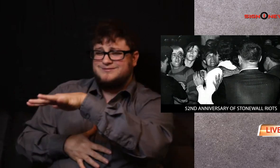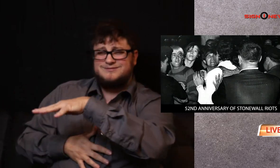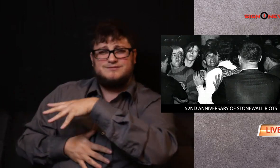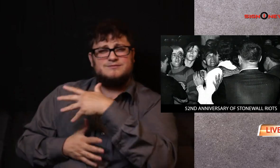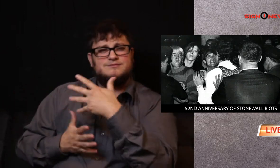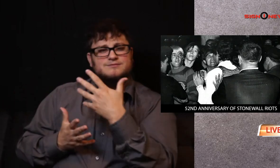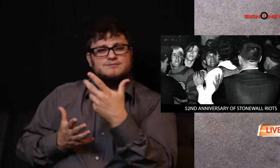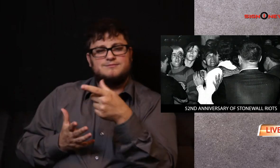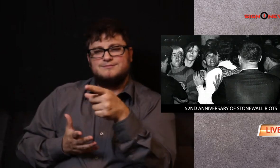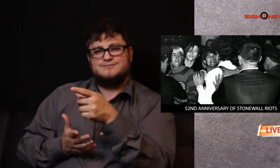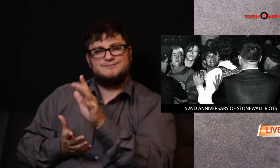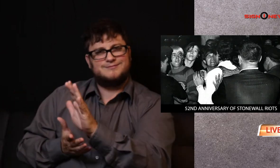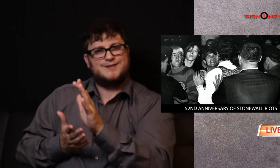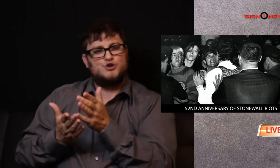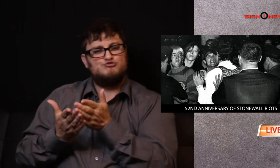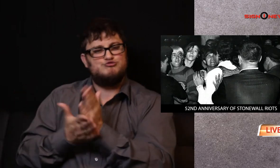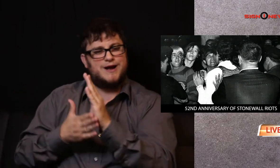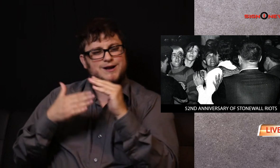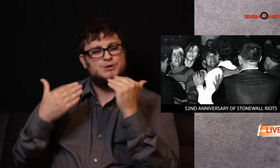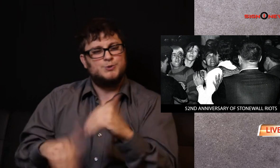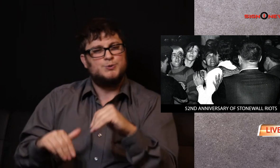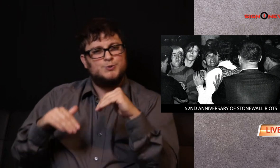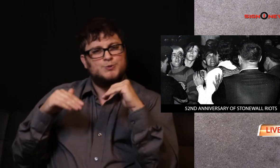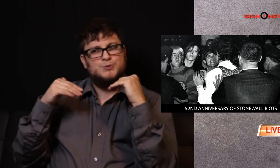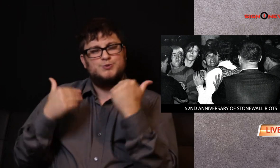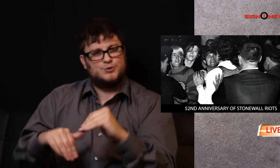off the gay rights movement in America.